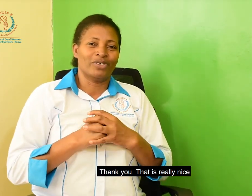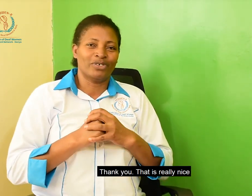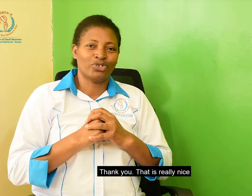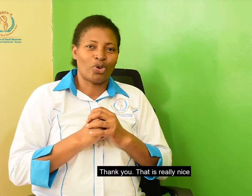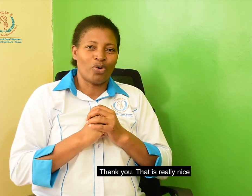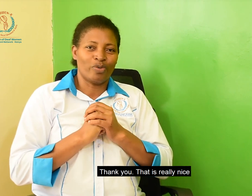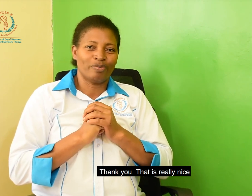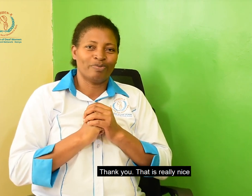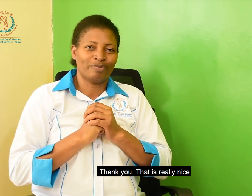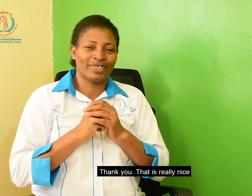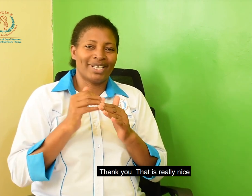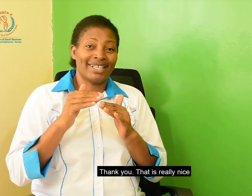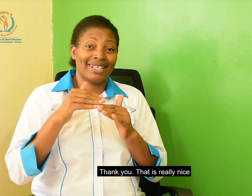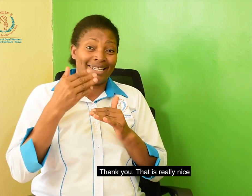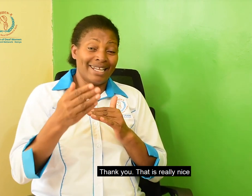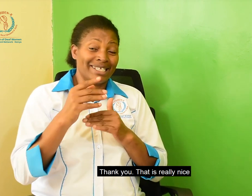thank you, thank you. It's really nice.